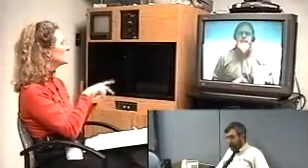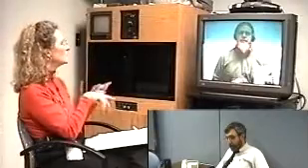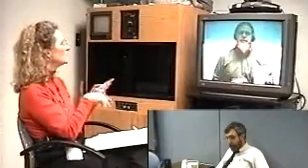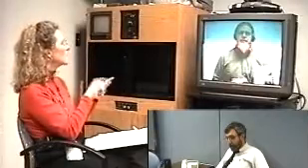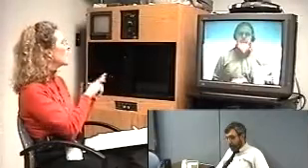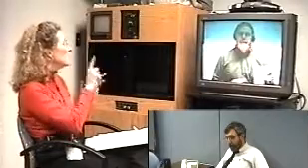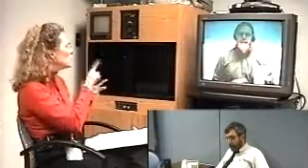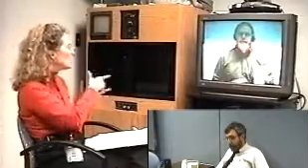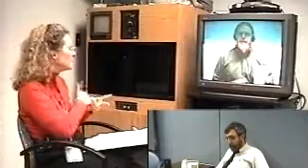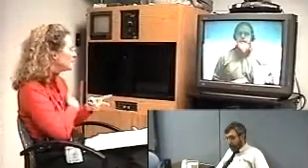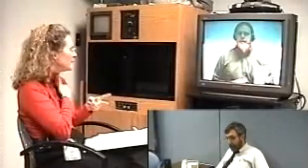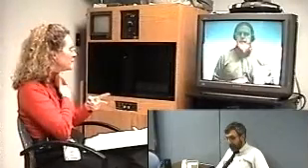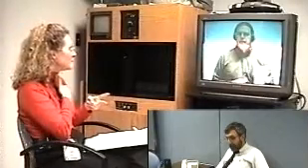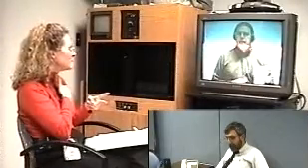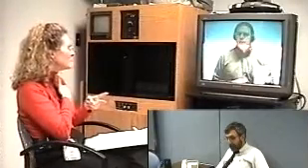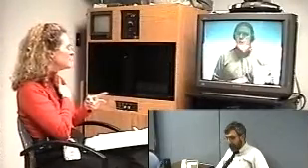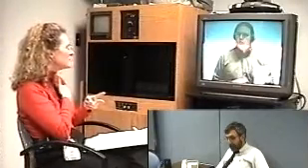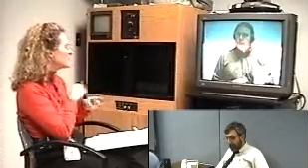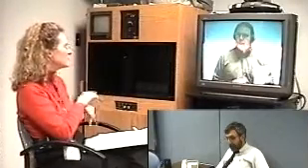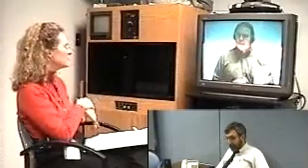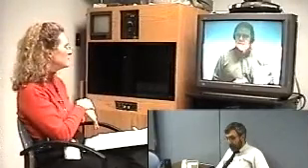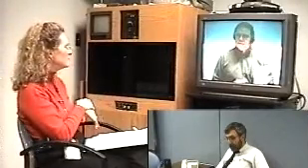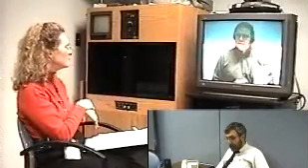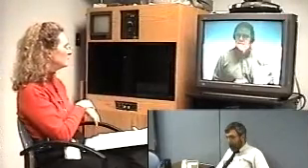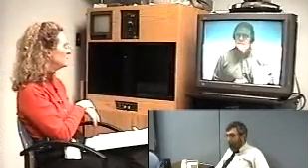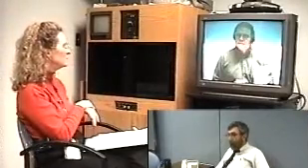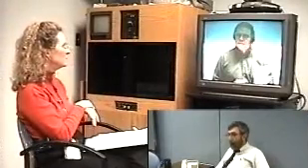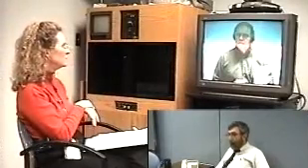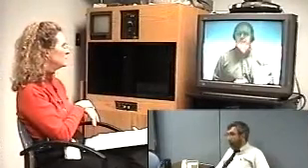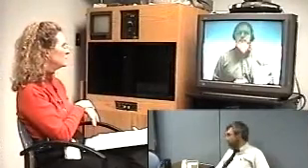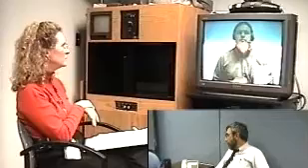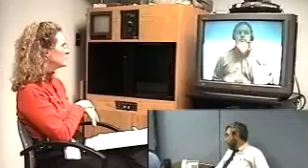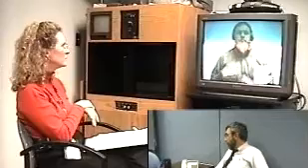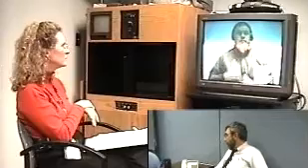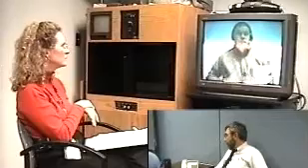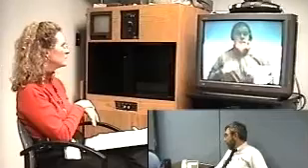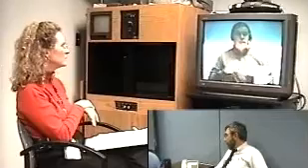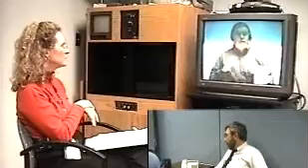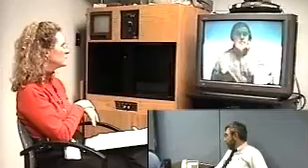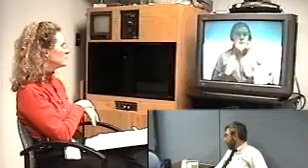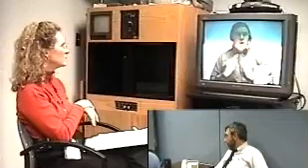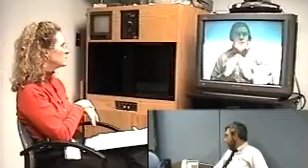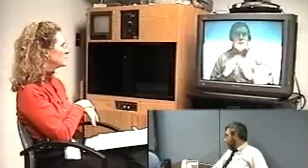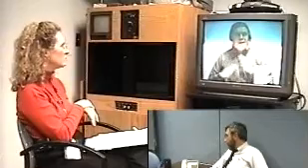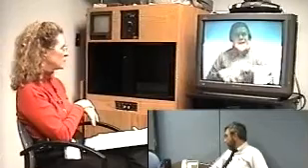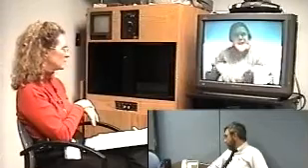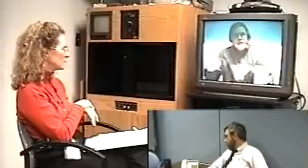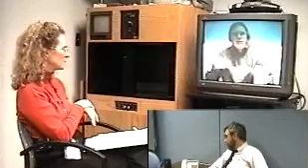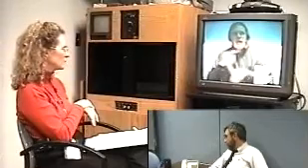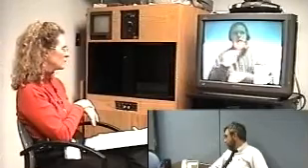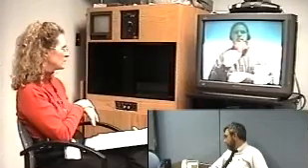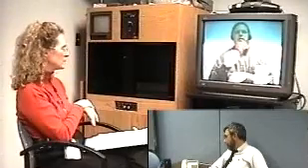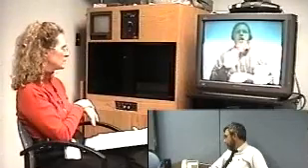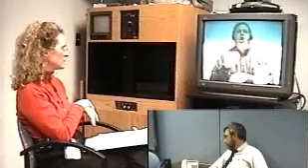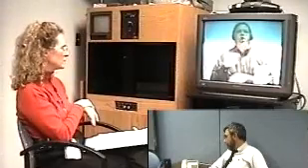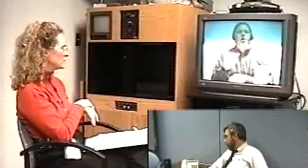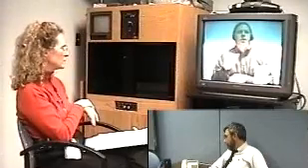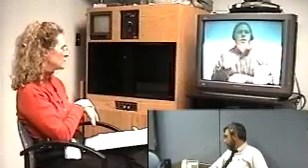Okay. ASL, where I've been. And where do you live? We live in a small community outside of Tacoma, Washington.